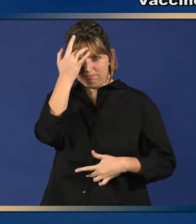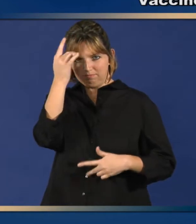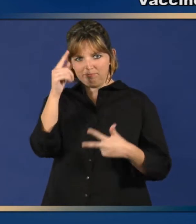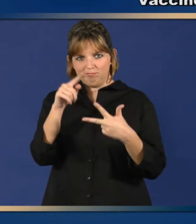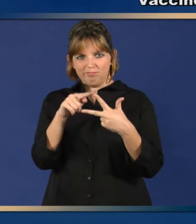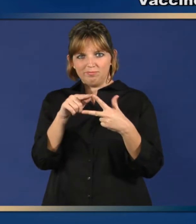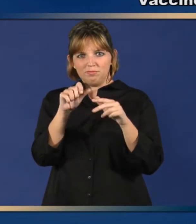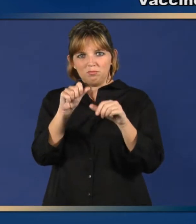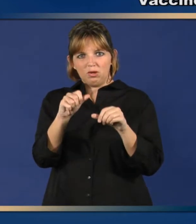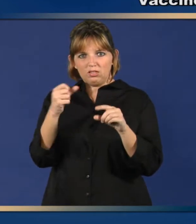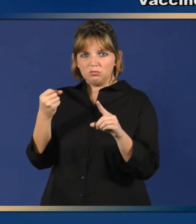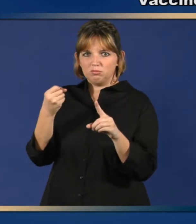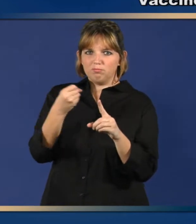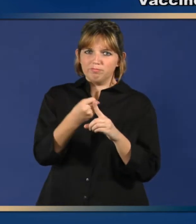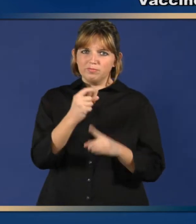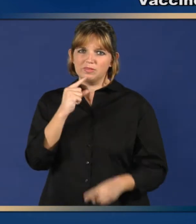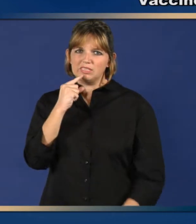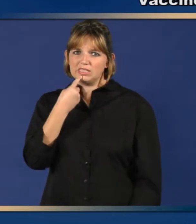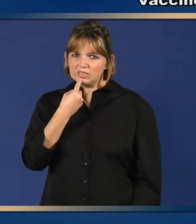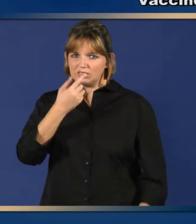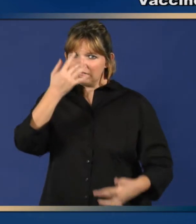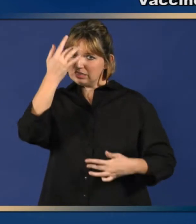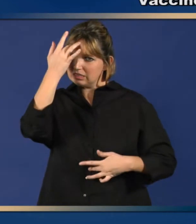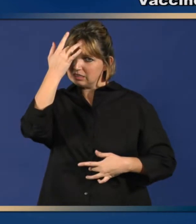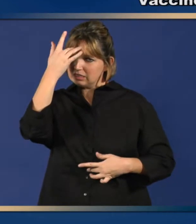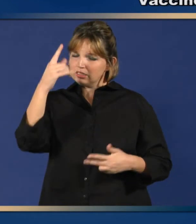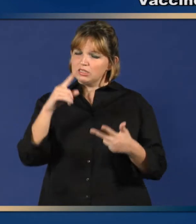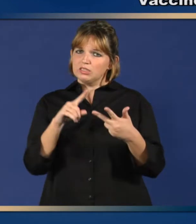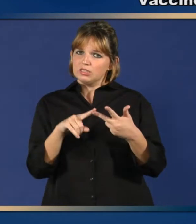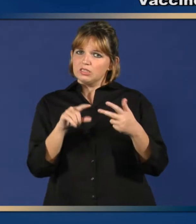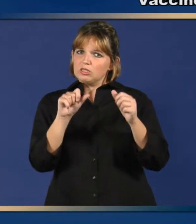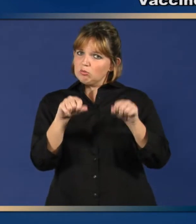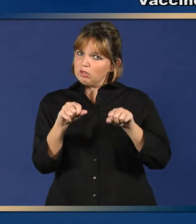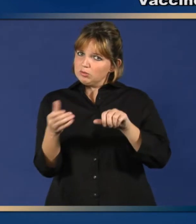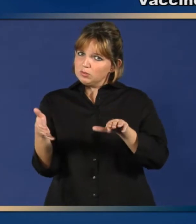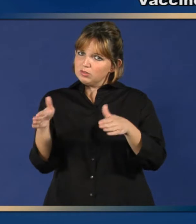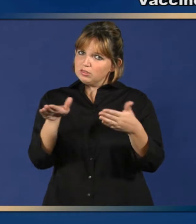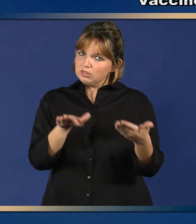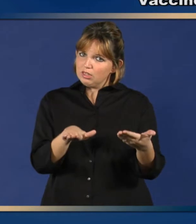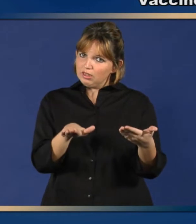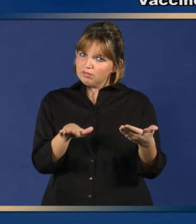Getting vaccinated is much better than getting the disease.